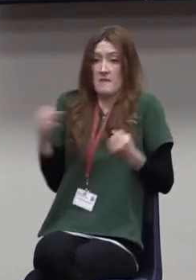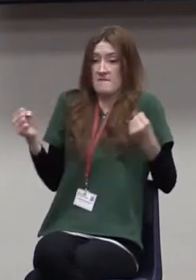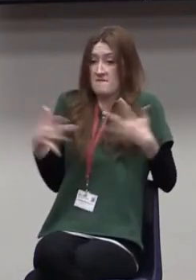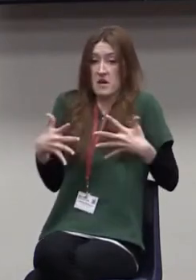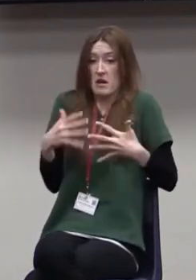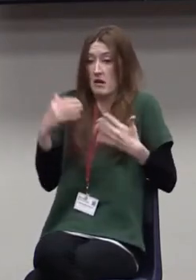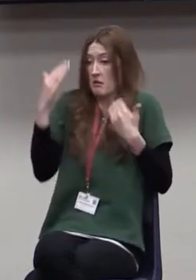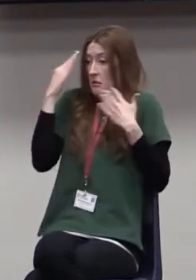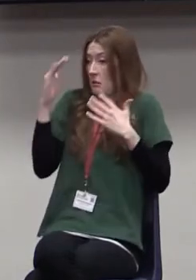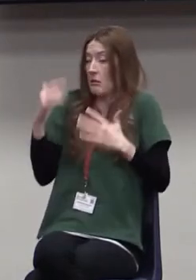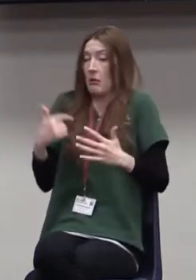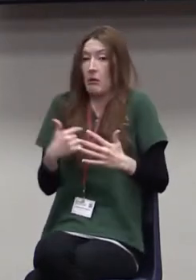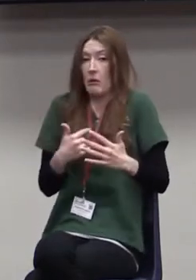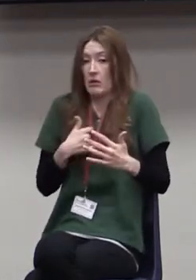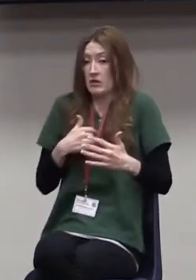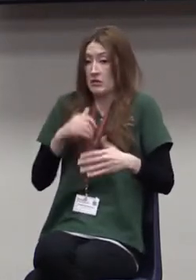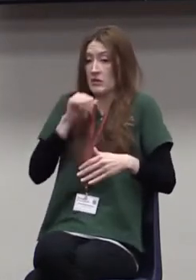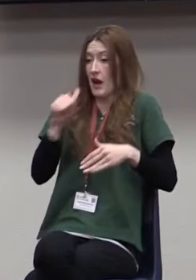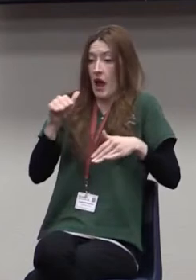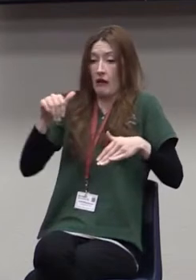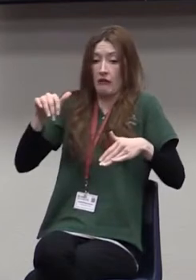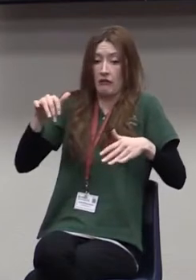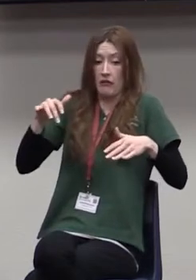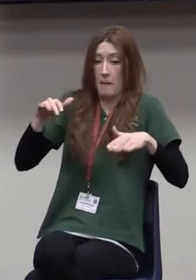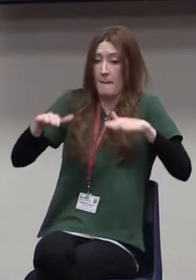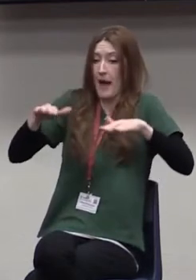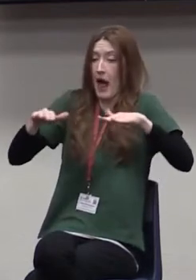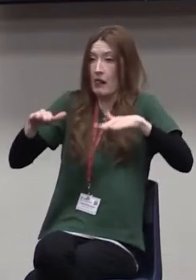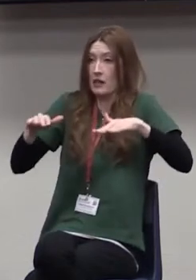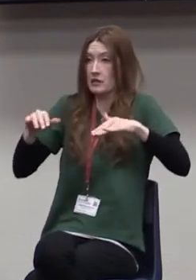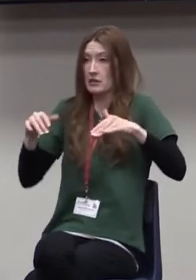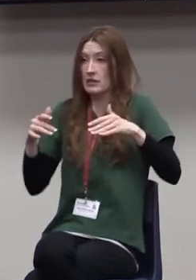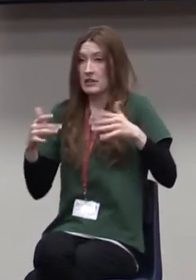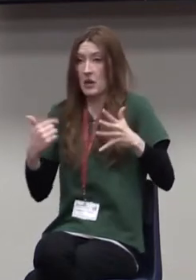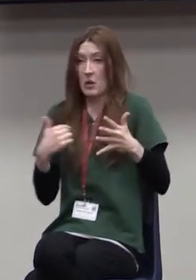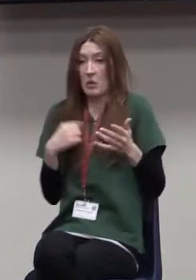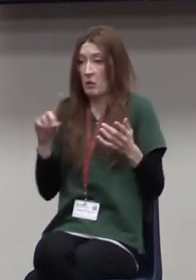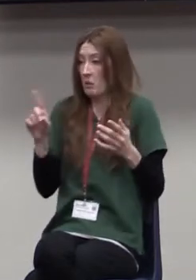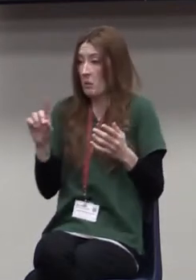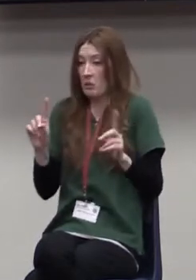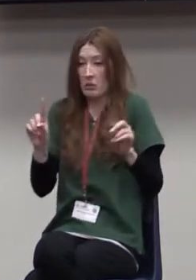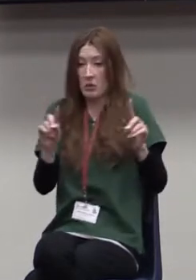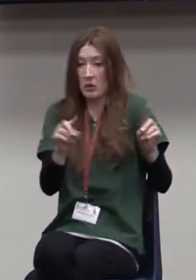uncertain. There's instability that exists. We don't know where do we go from here and what do we do.